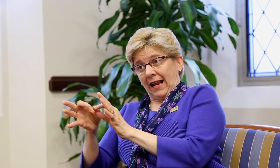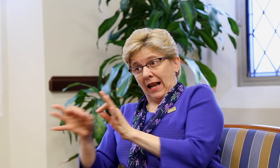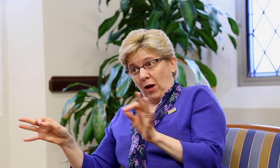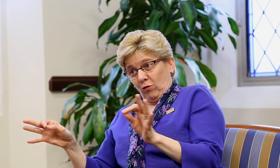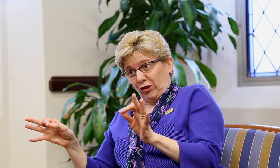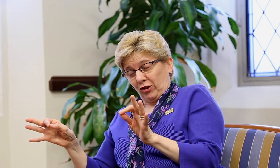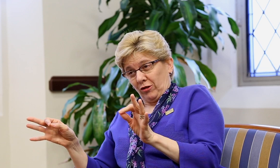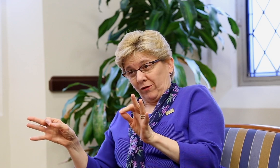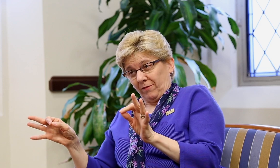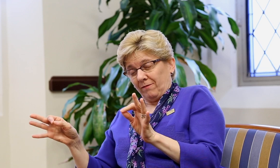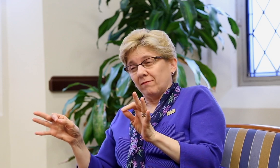a second language.